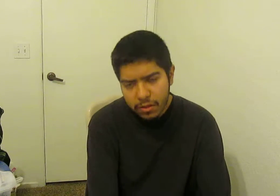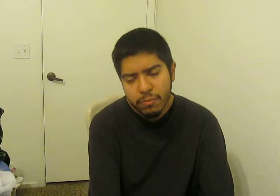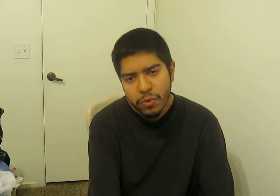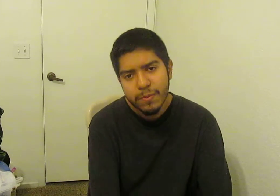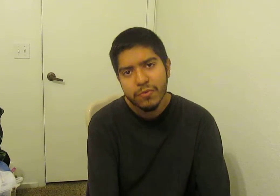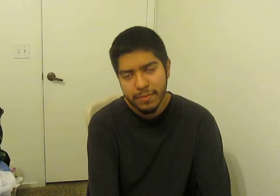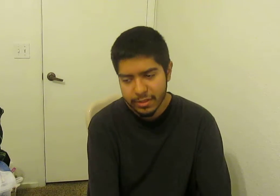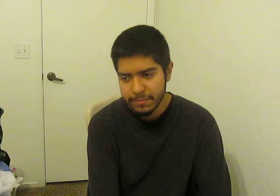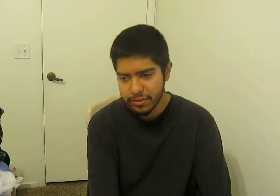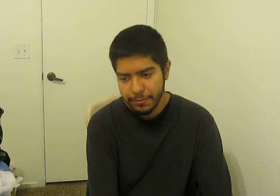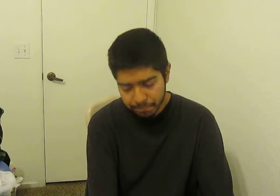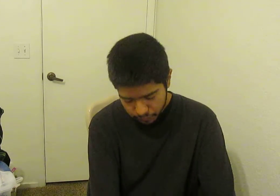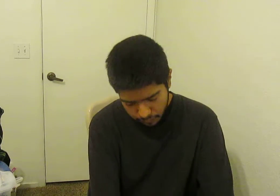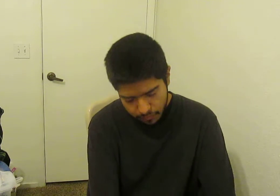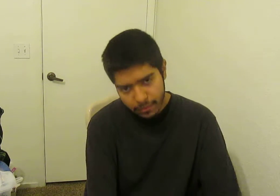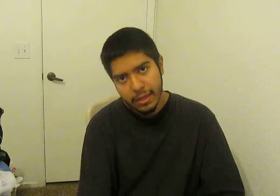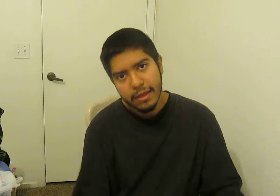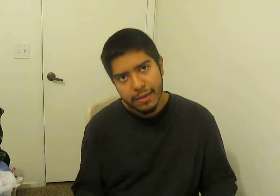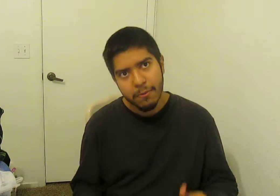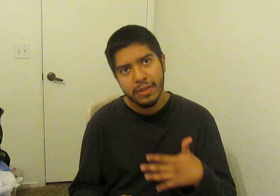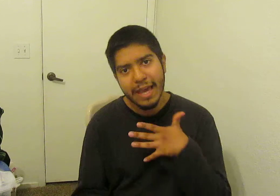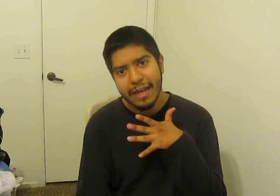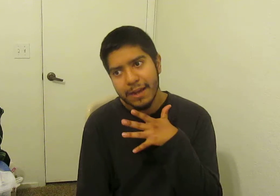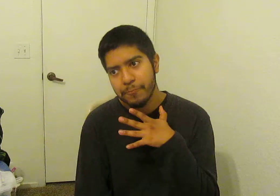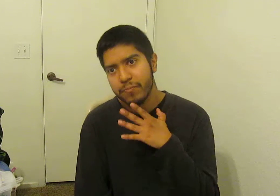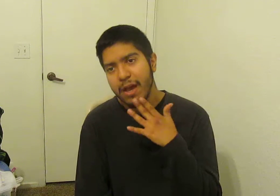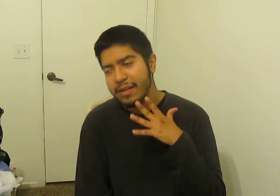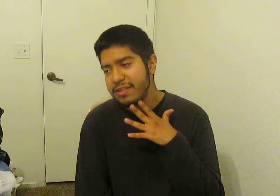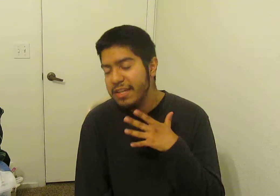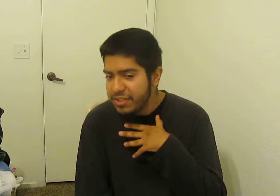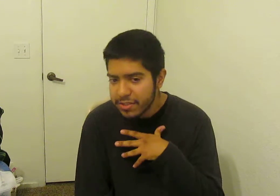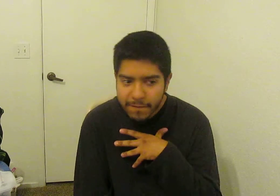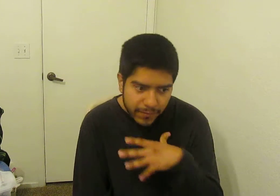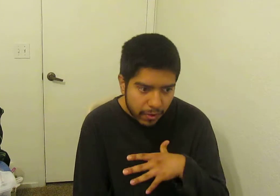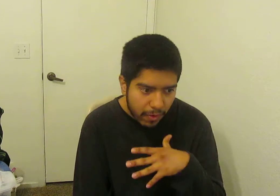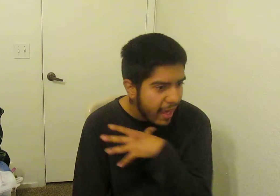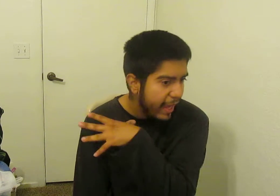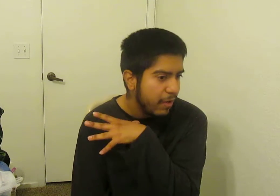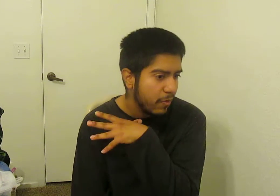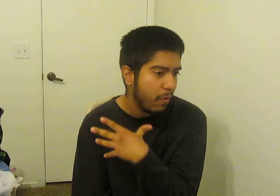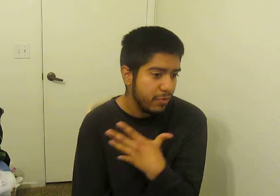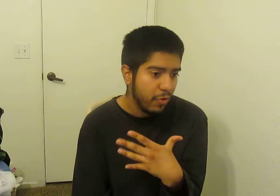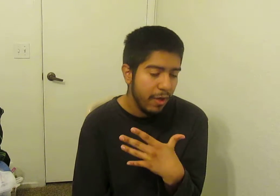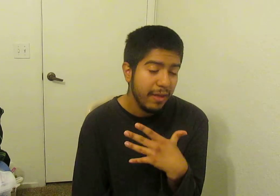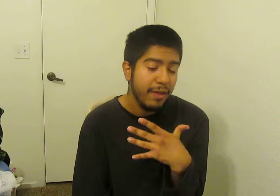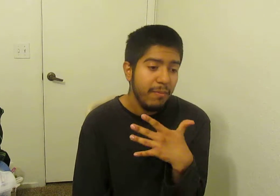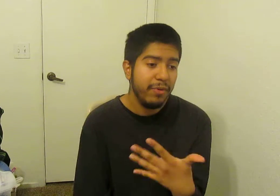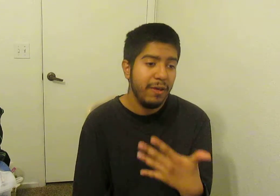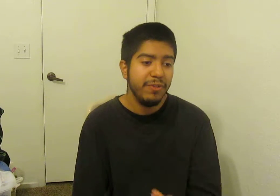good moves from this episode. And then when you had Akira say she doesn't feel anger or joy, but then when